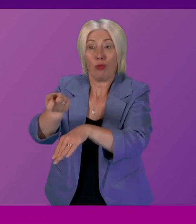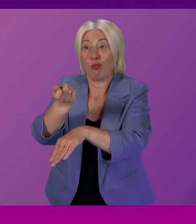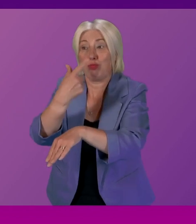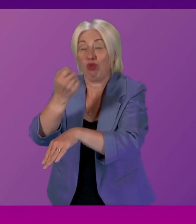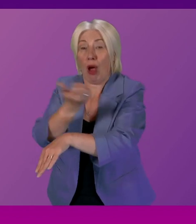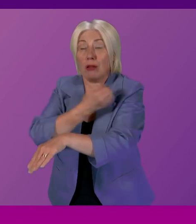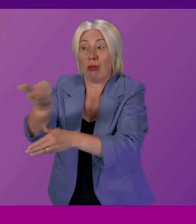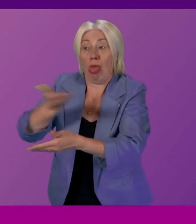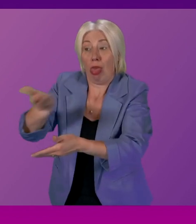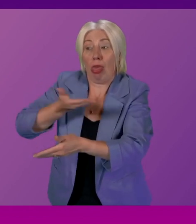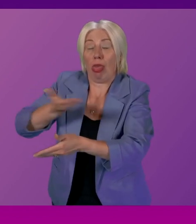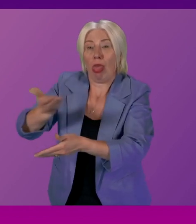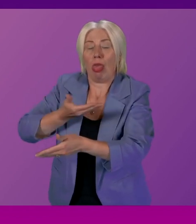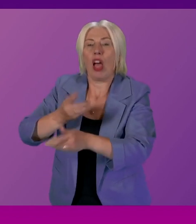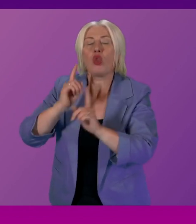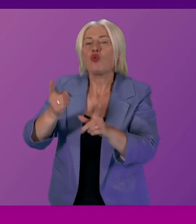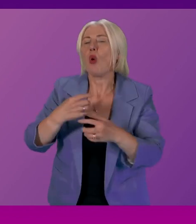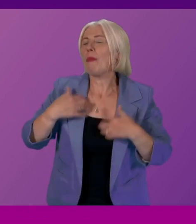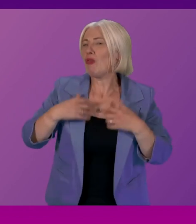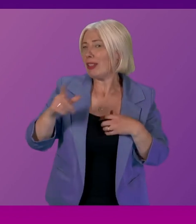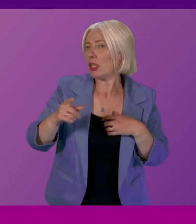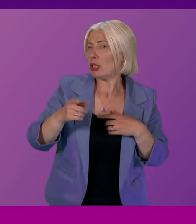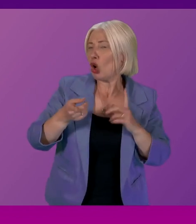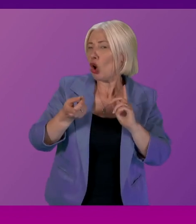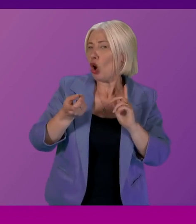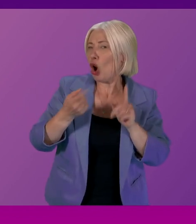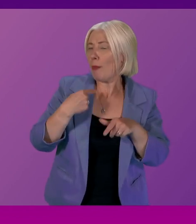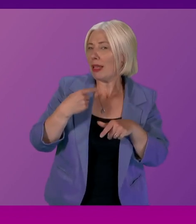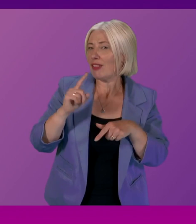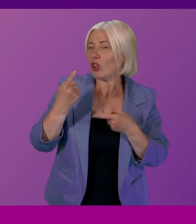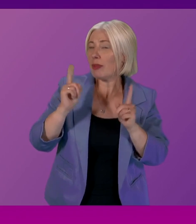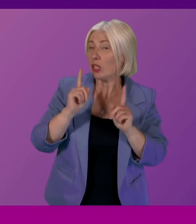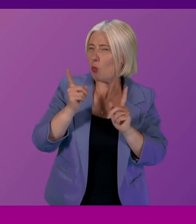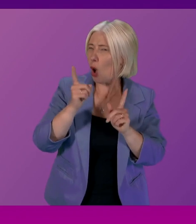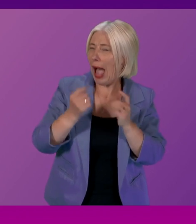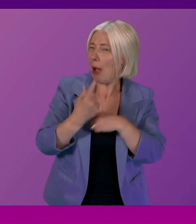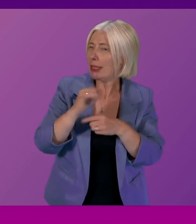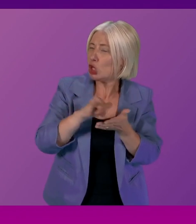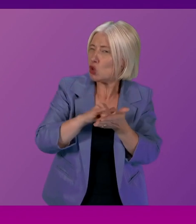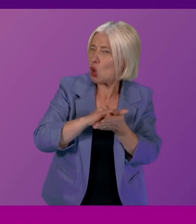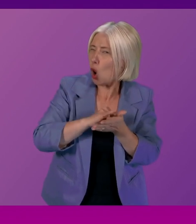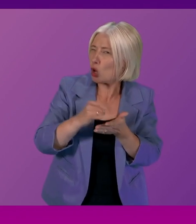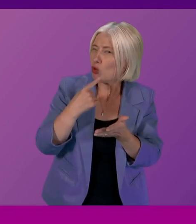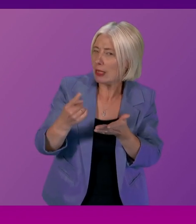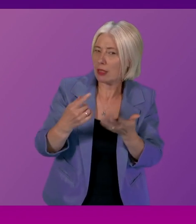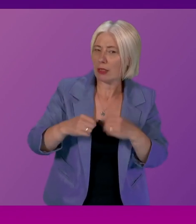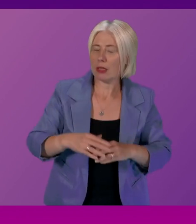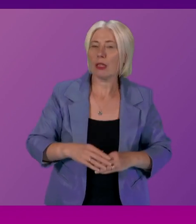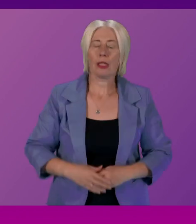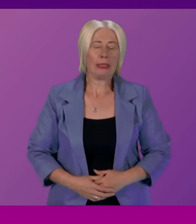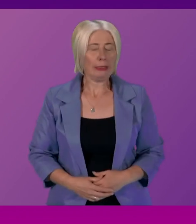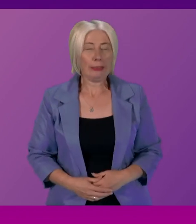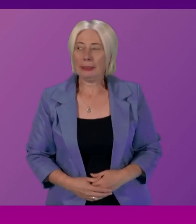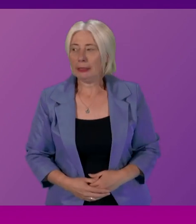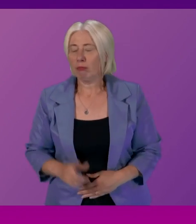abuse and I'm interested in the comments that the first minister made about the work in New York first minister such an exceptionally